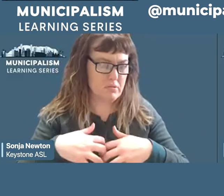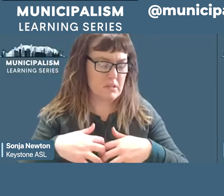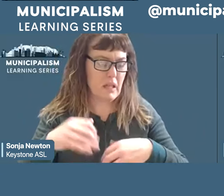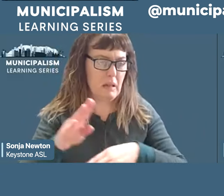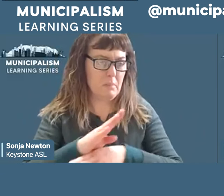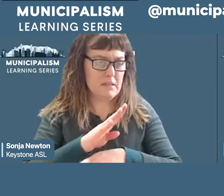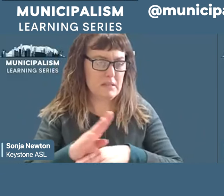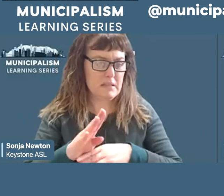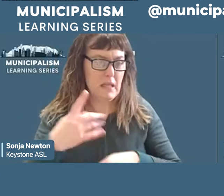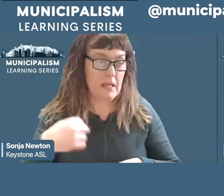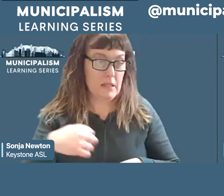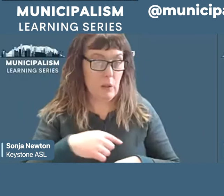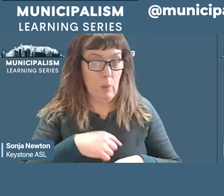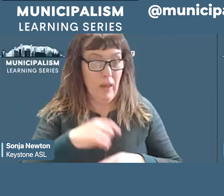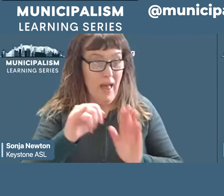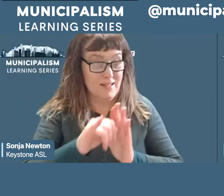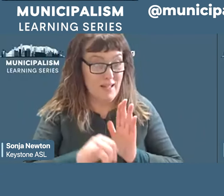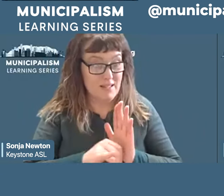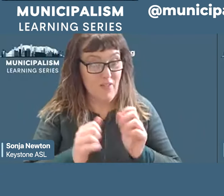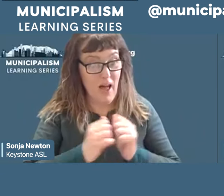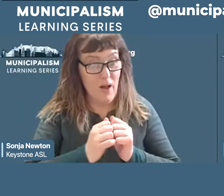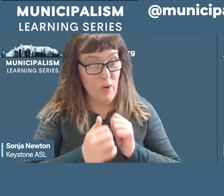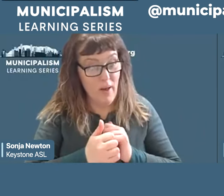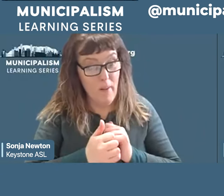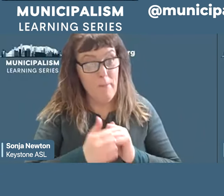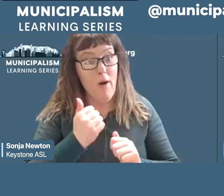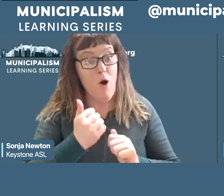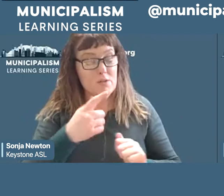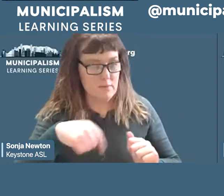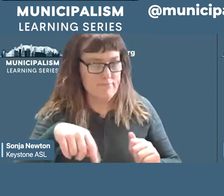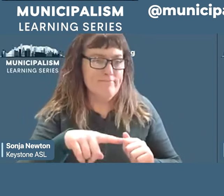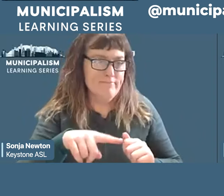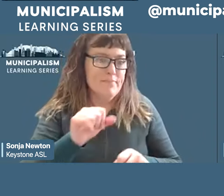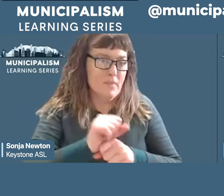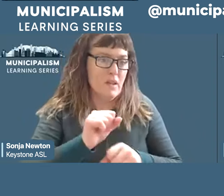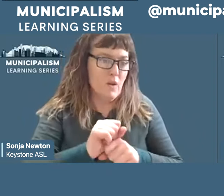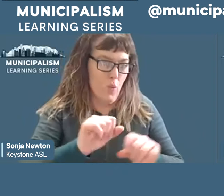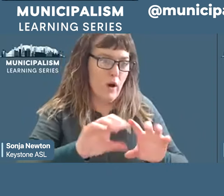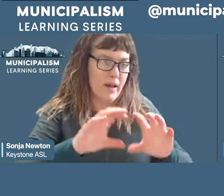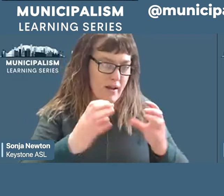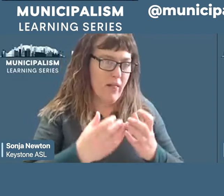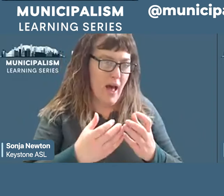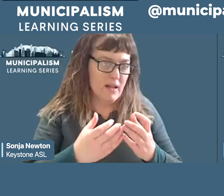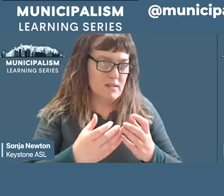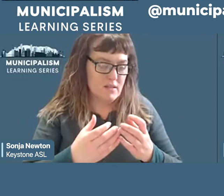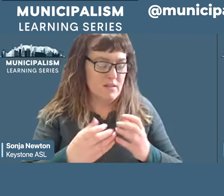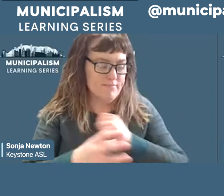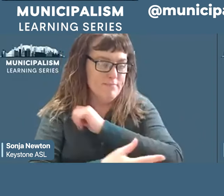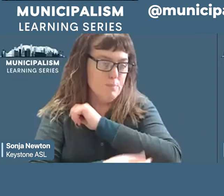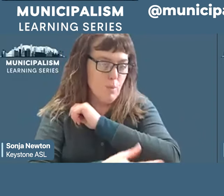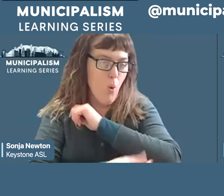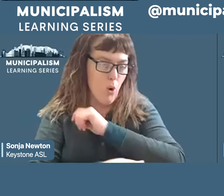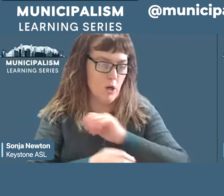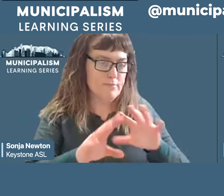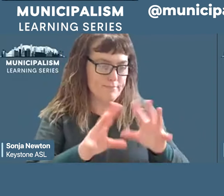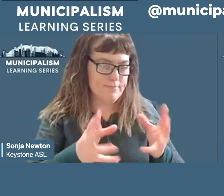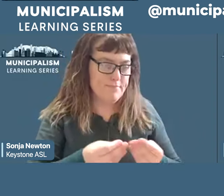identify with most, and that is working class voters and the poor. So, let me just, for a